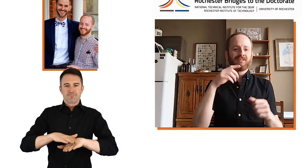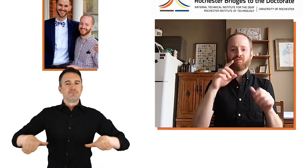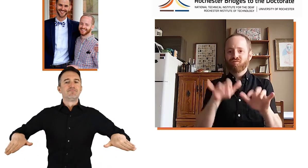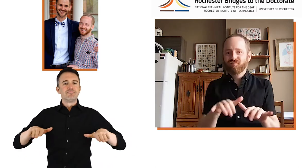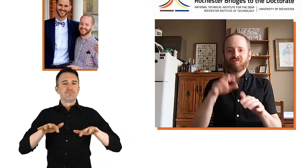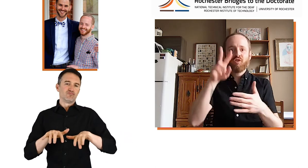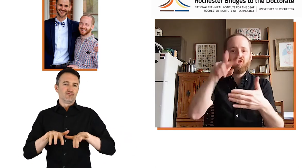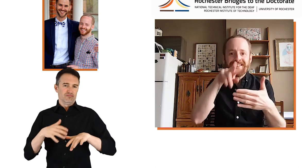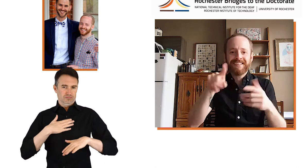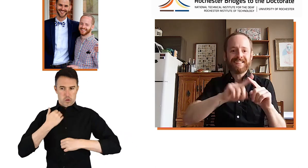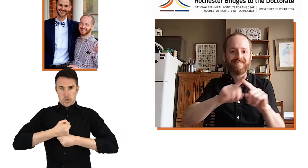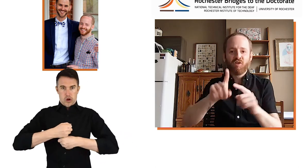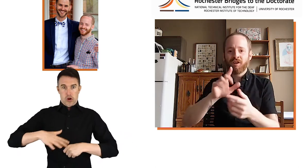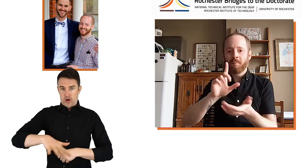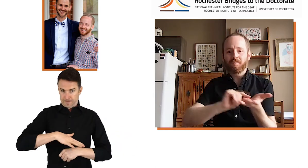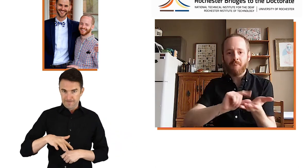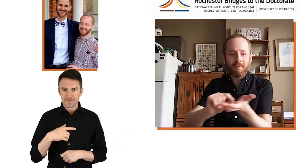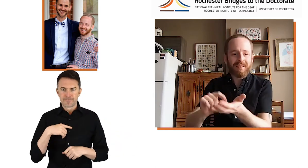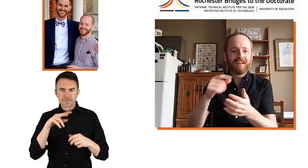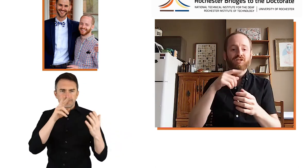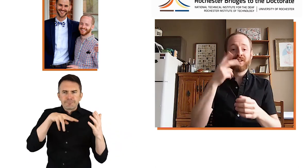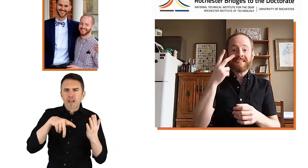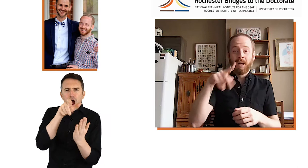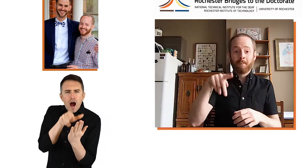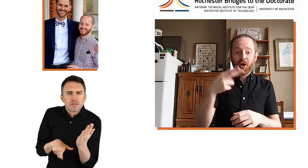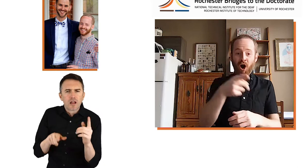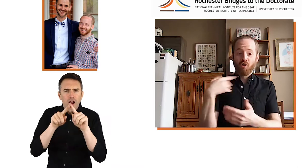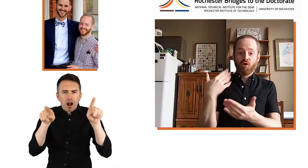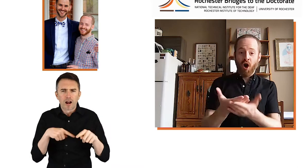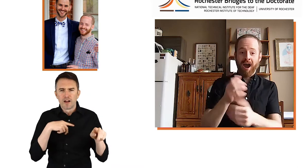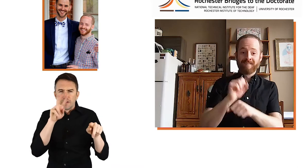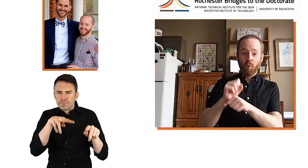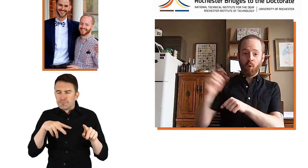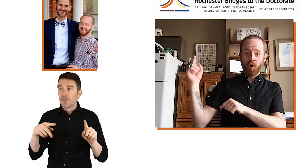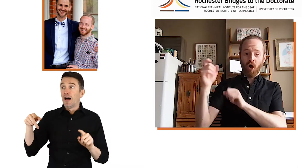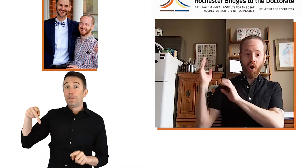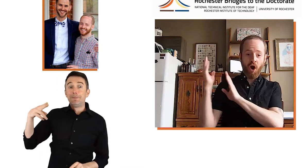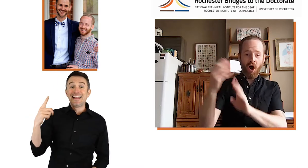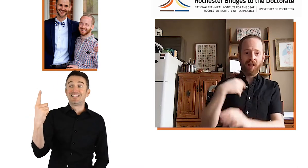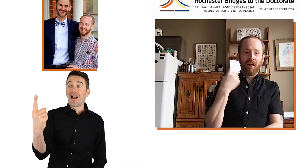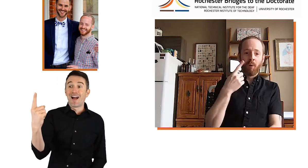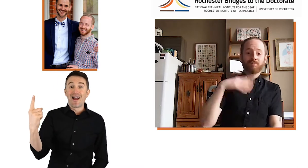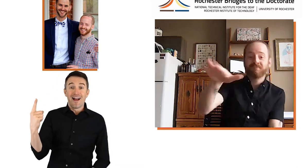workspace every morning in the lab. I would read different article publications and then